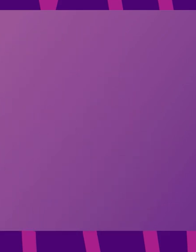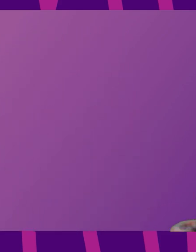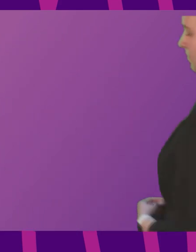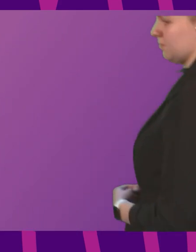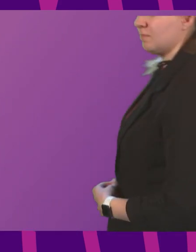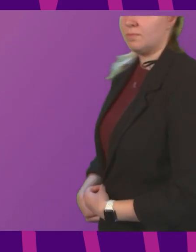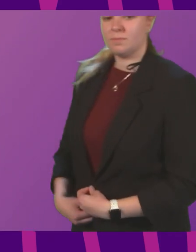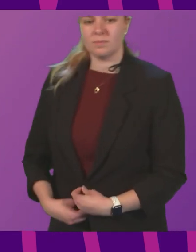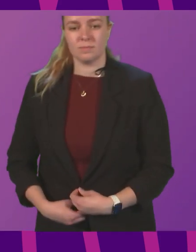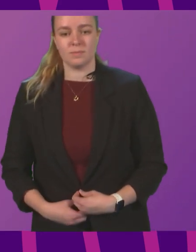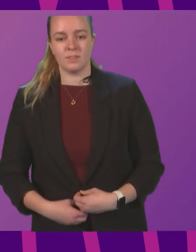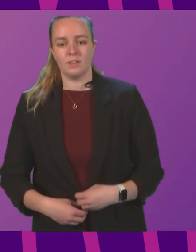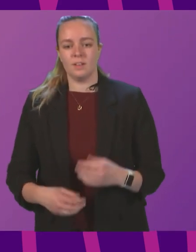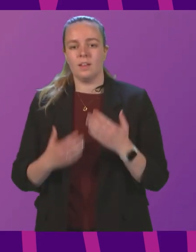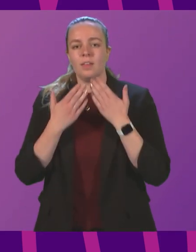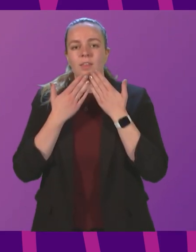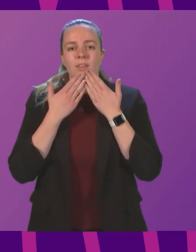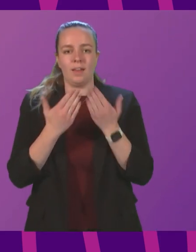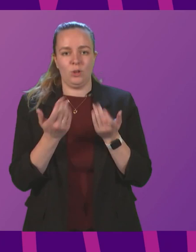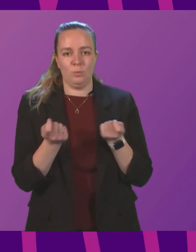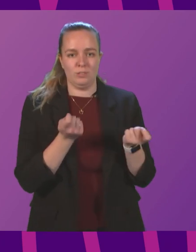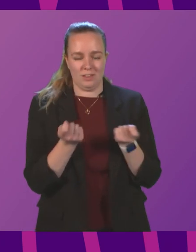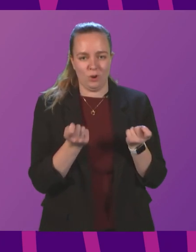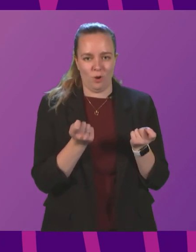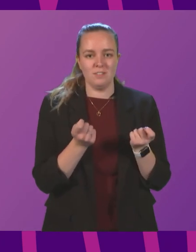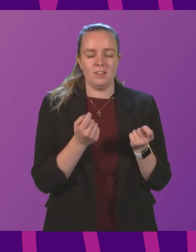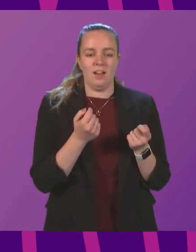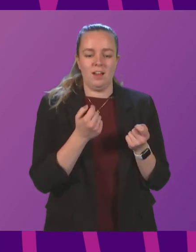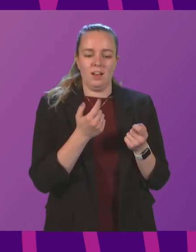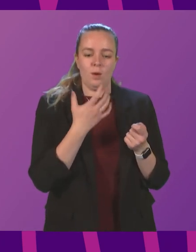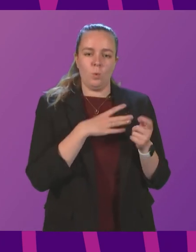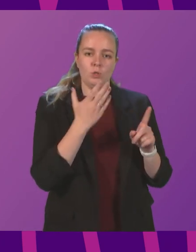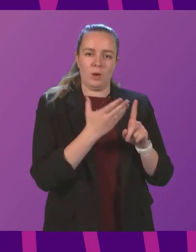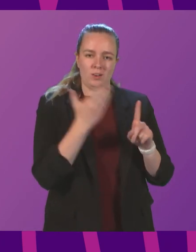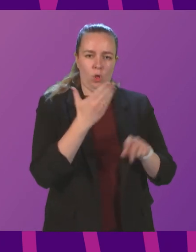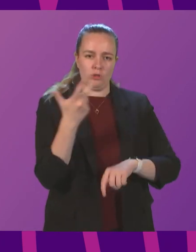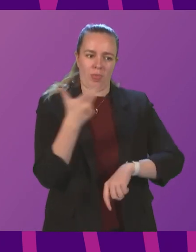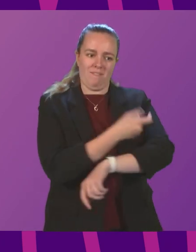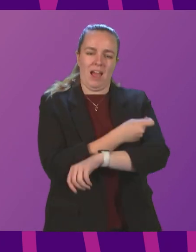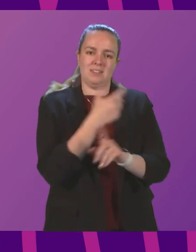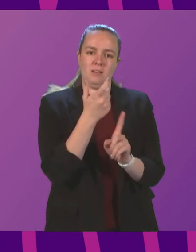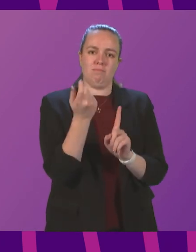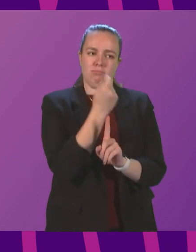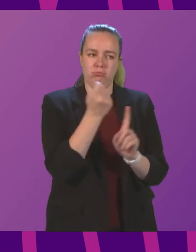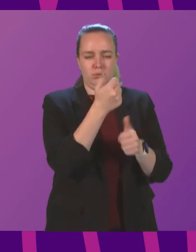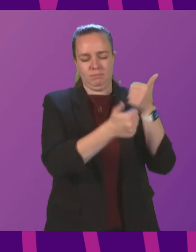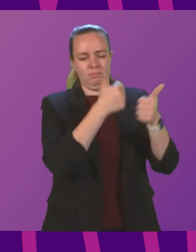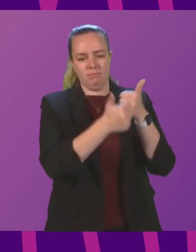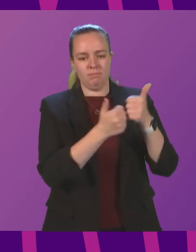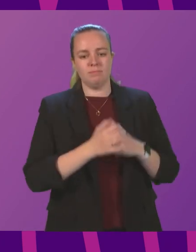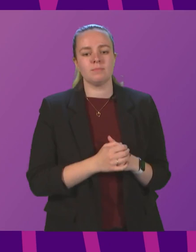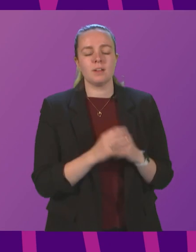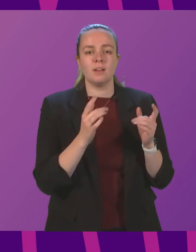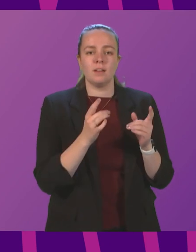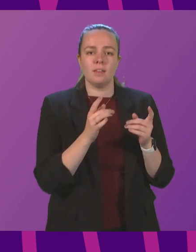Officer. And can I associate myself with thanks to all of our vaccination staff as we acknowledge the vaccination milestone? The Deputy First Minister